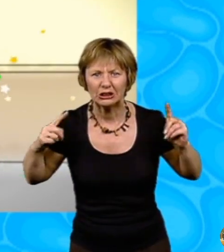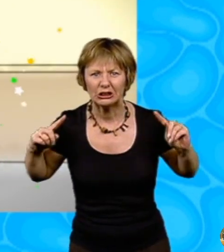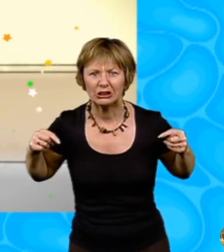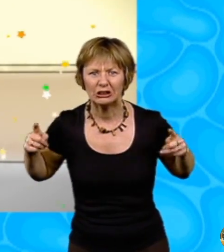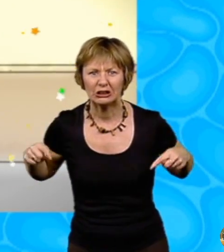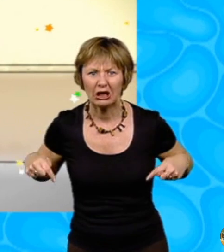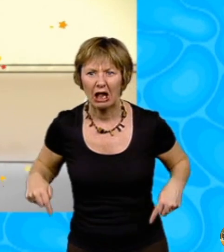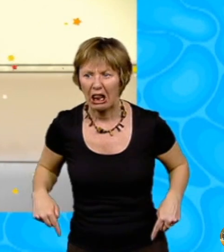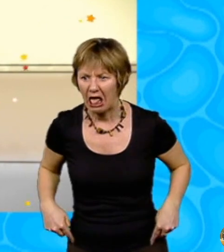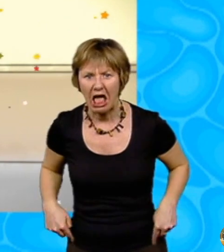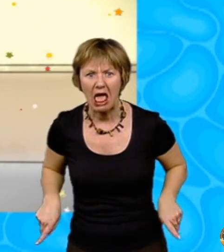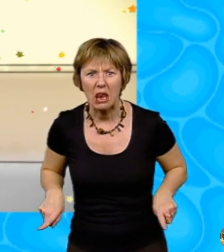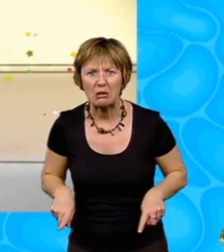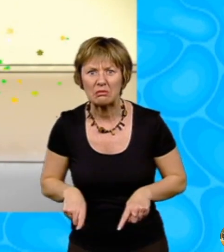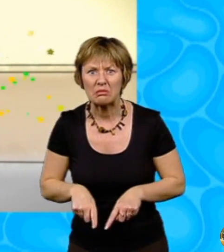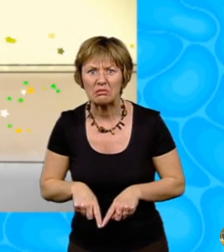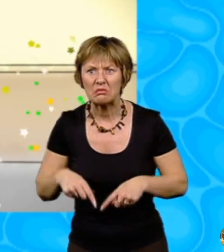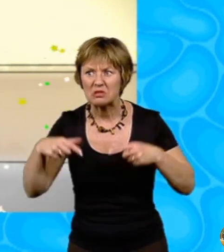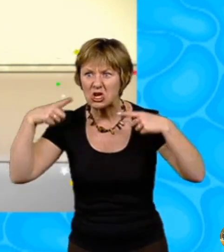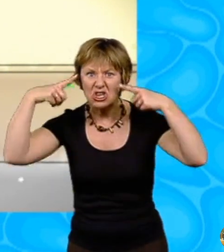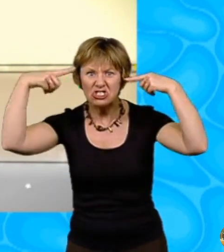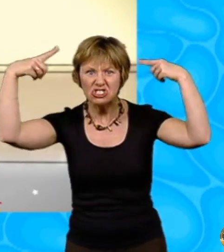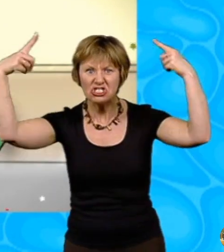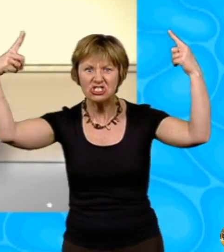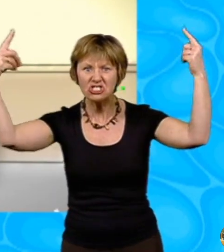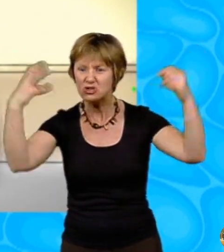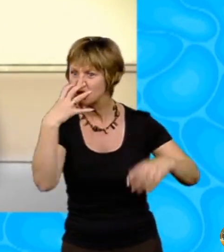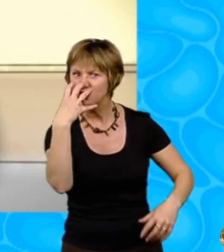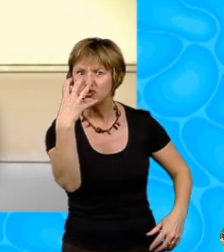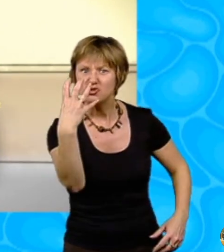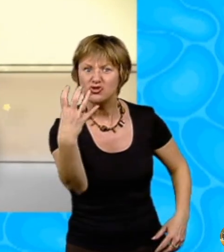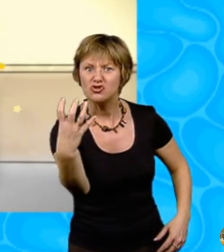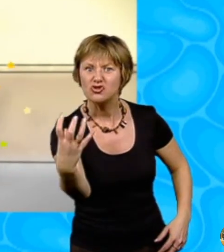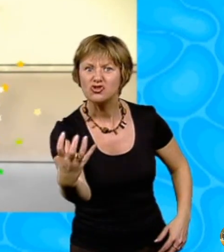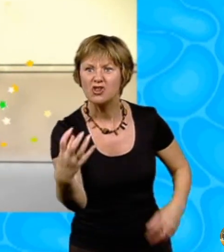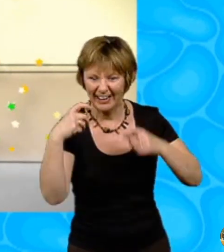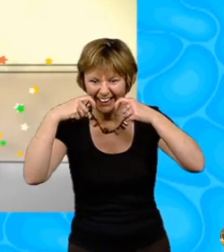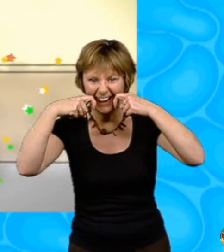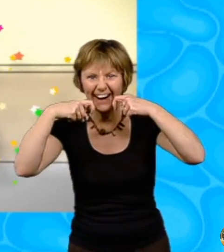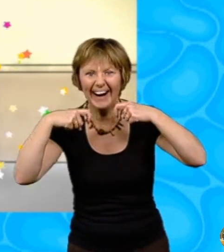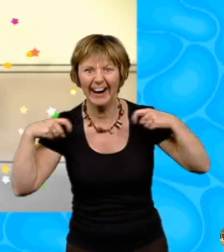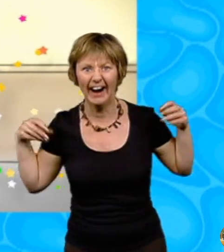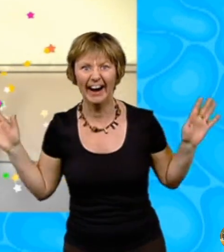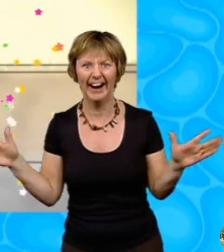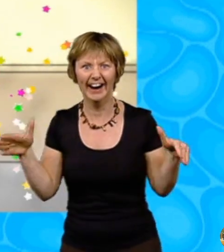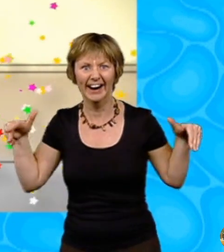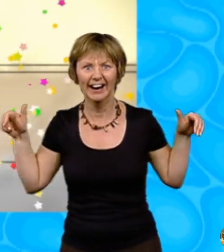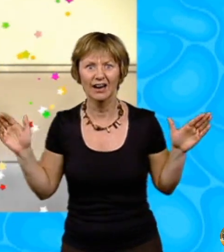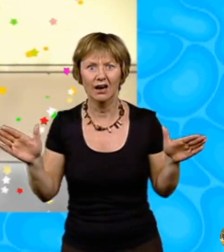Her ears grew up and her nose grew out and her teeth grew down and enormous wings appeared from nowhere.